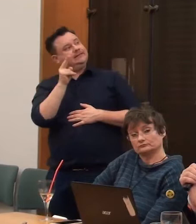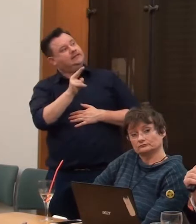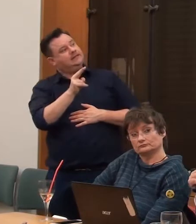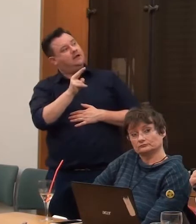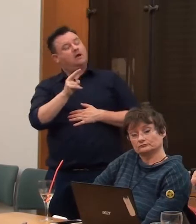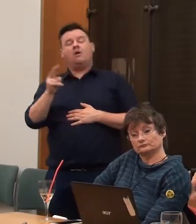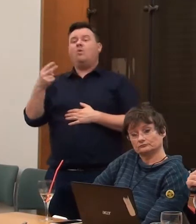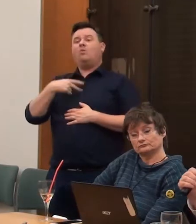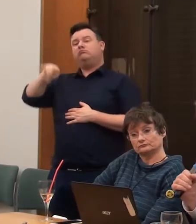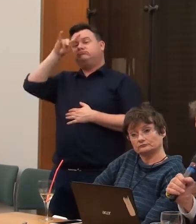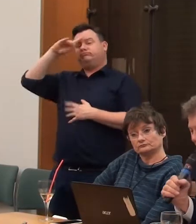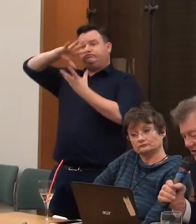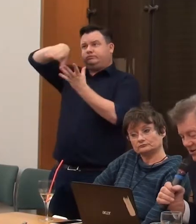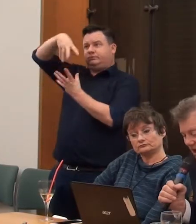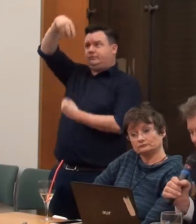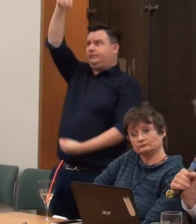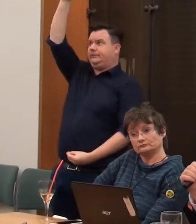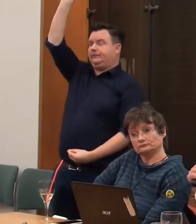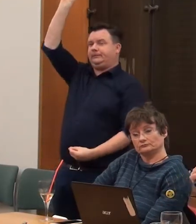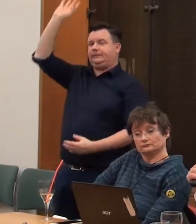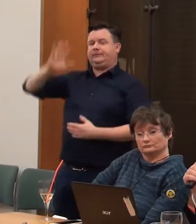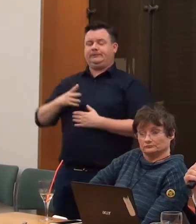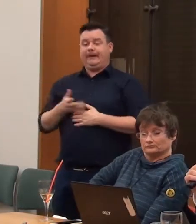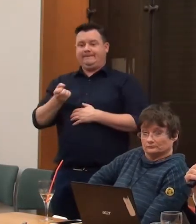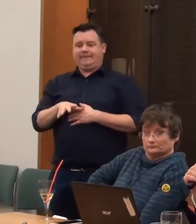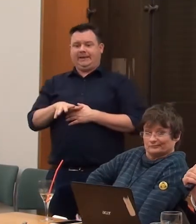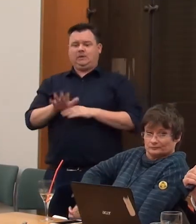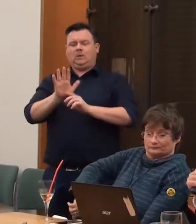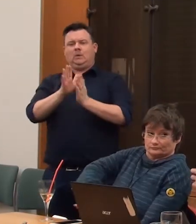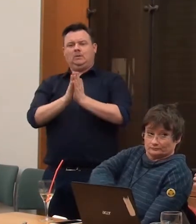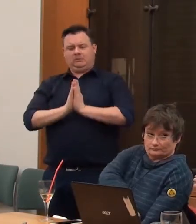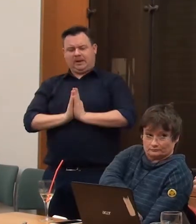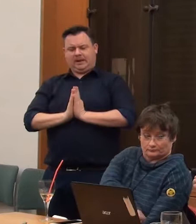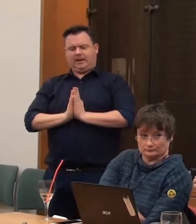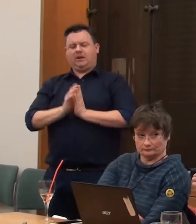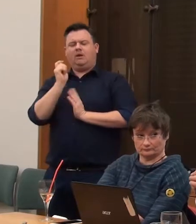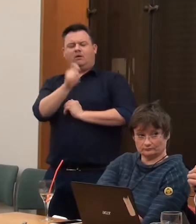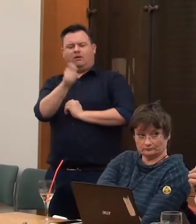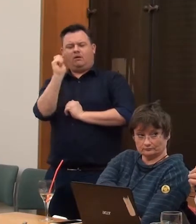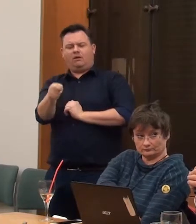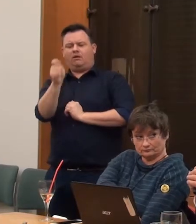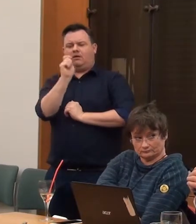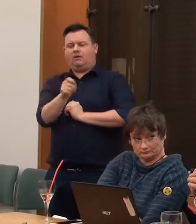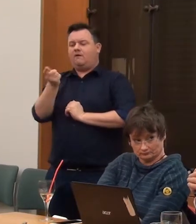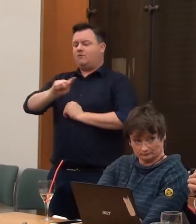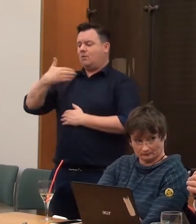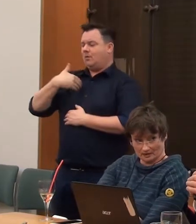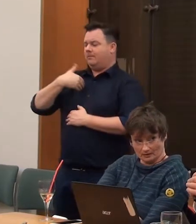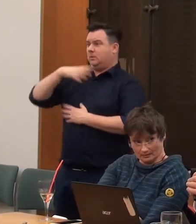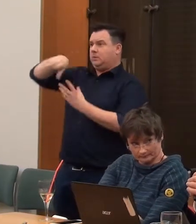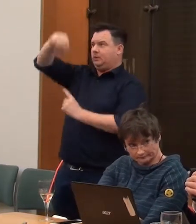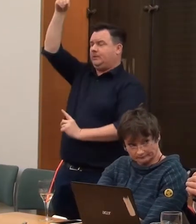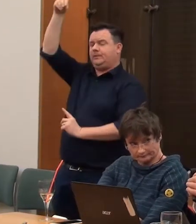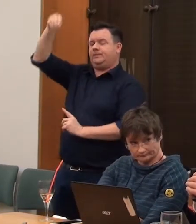flying off there, having been exorcised from this woman. And of course, these miracles were something that